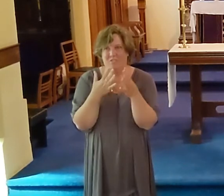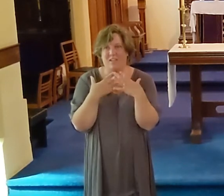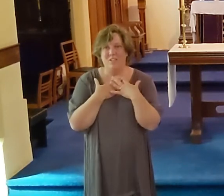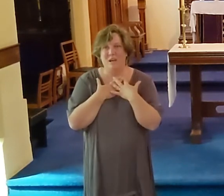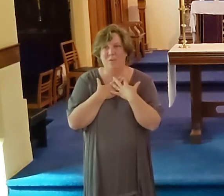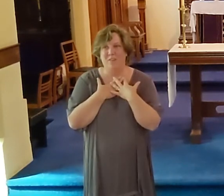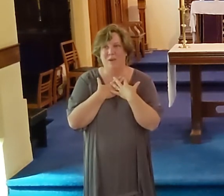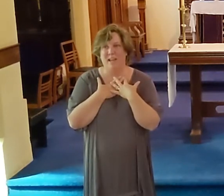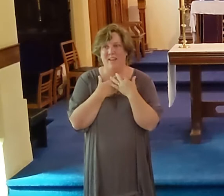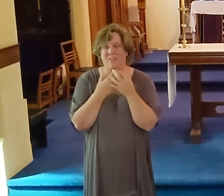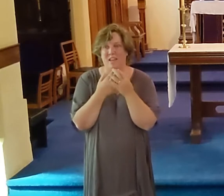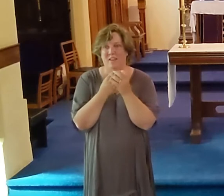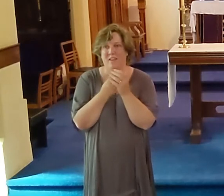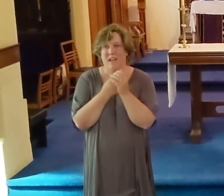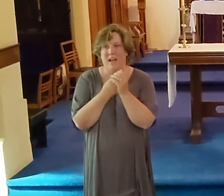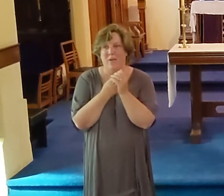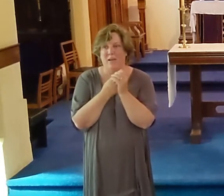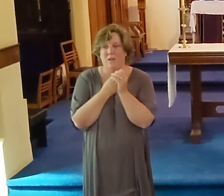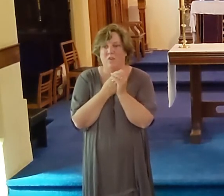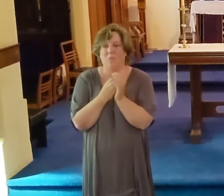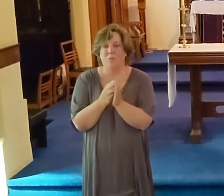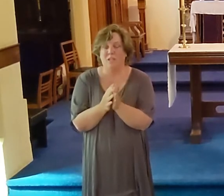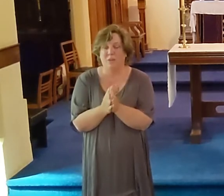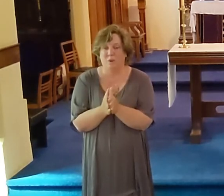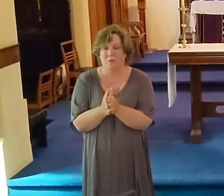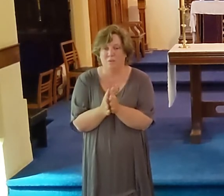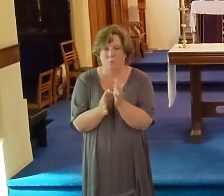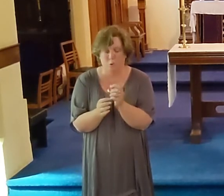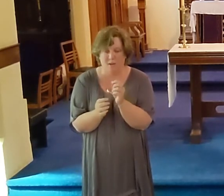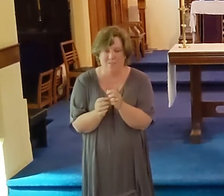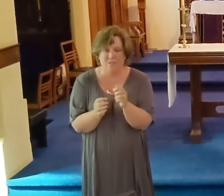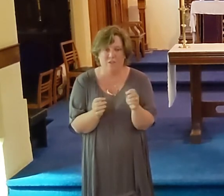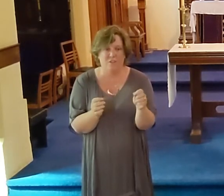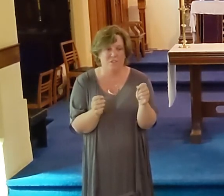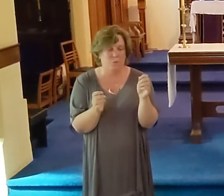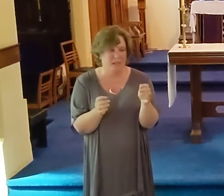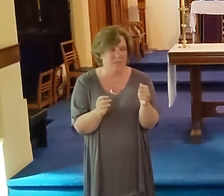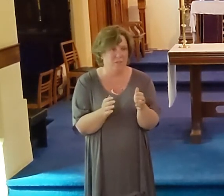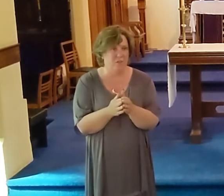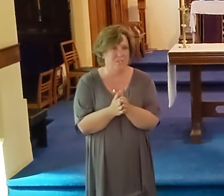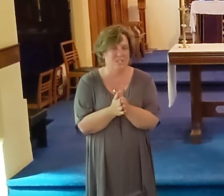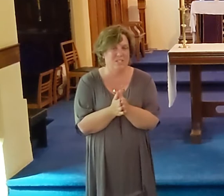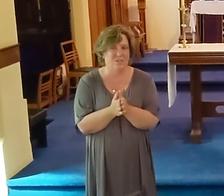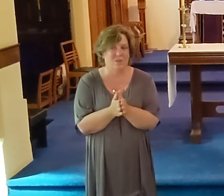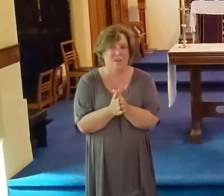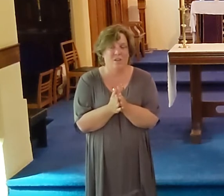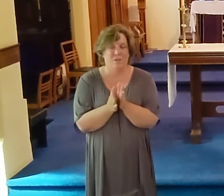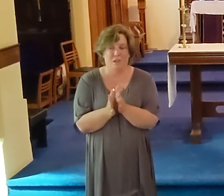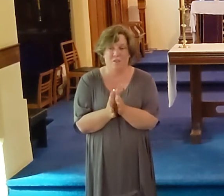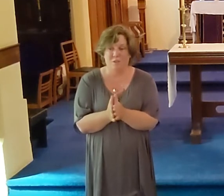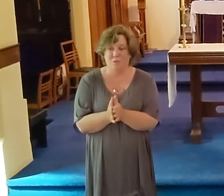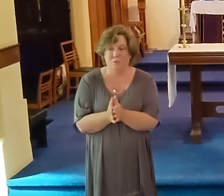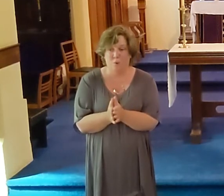so that took our breath away. And then our gospel heroes, who, what we have learnt, we have learnt from listening to,